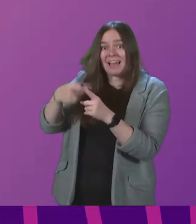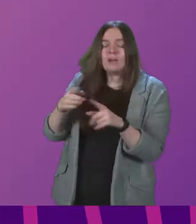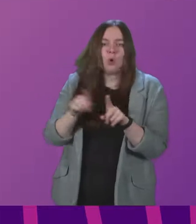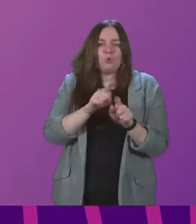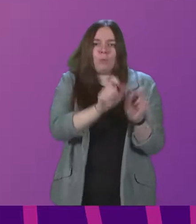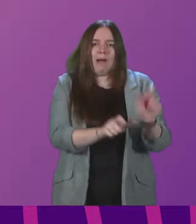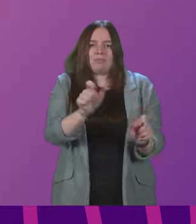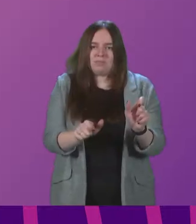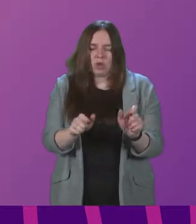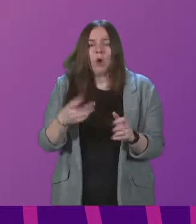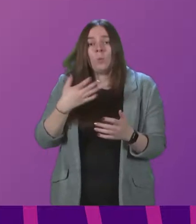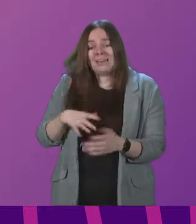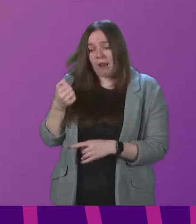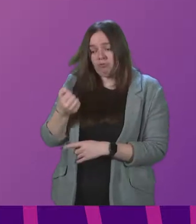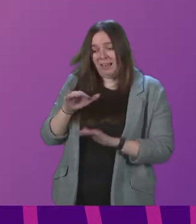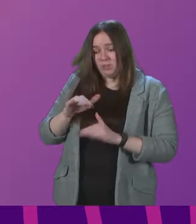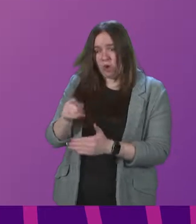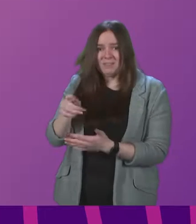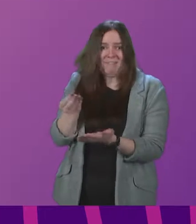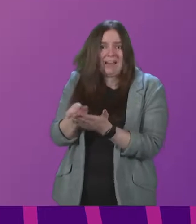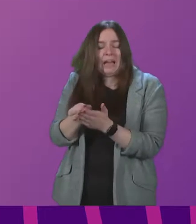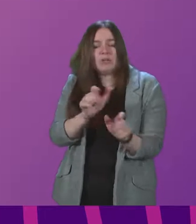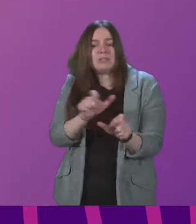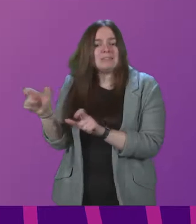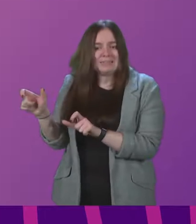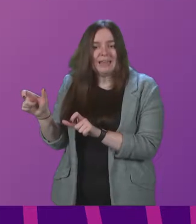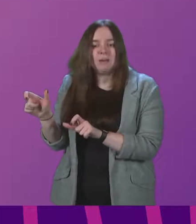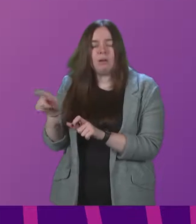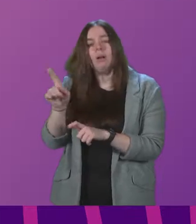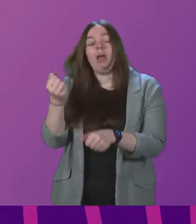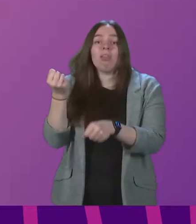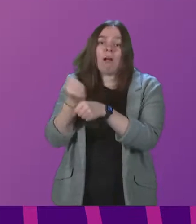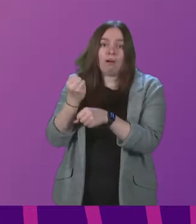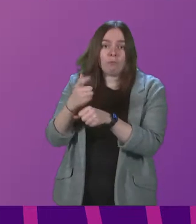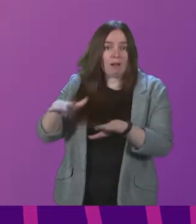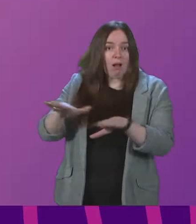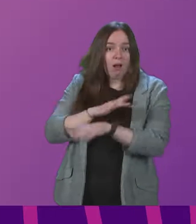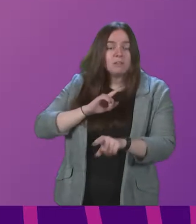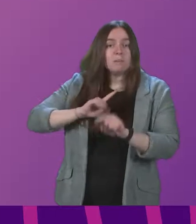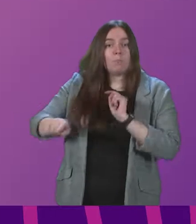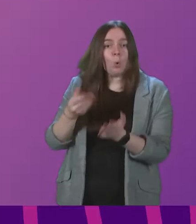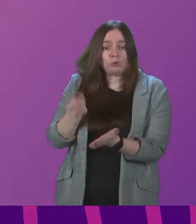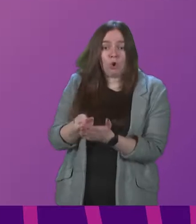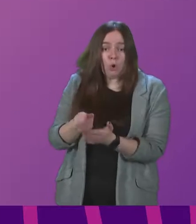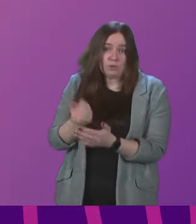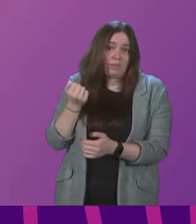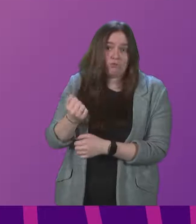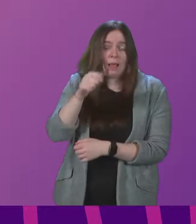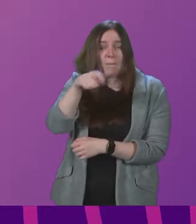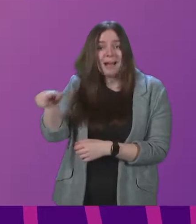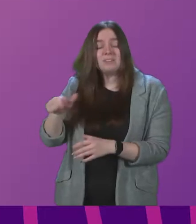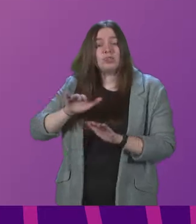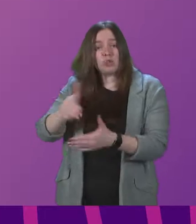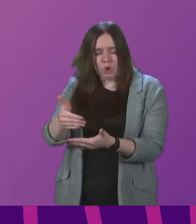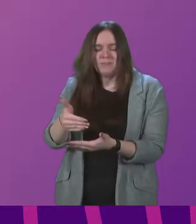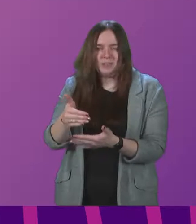We need to have a rail services financially sustainable. And whilst the government covers the majority of the cost of rail passenger services,